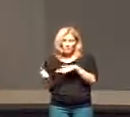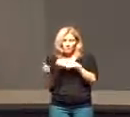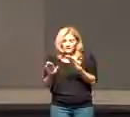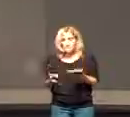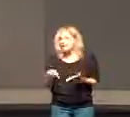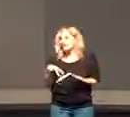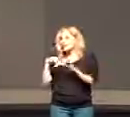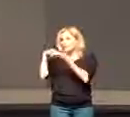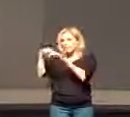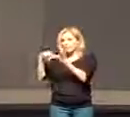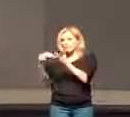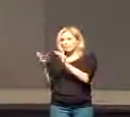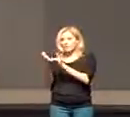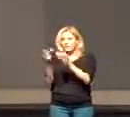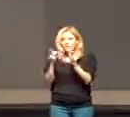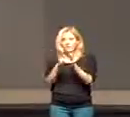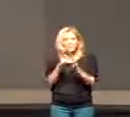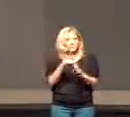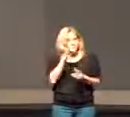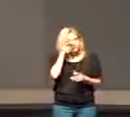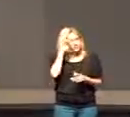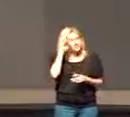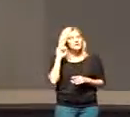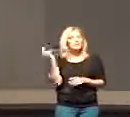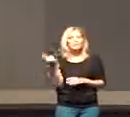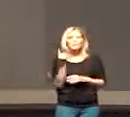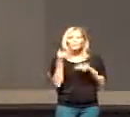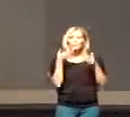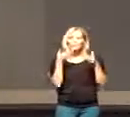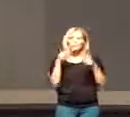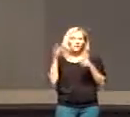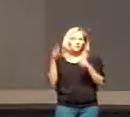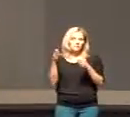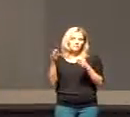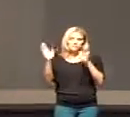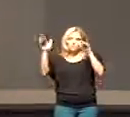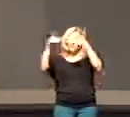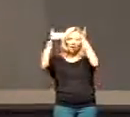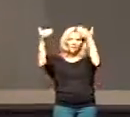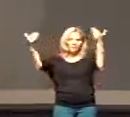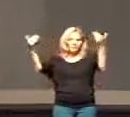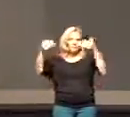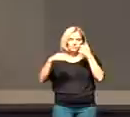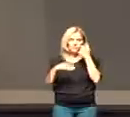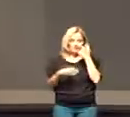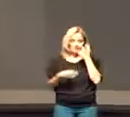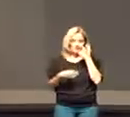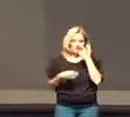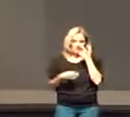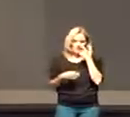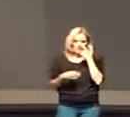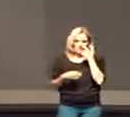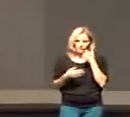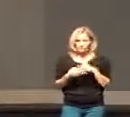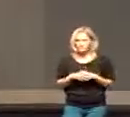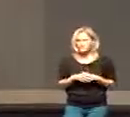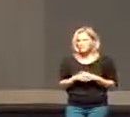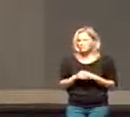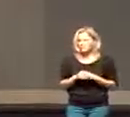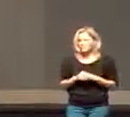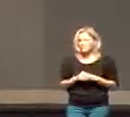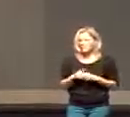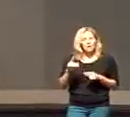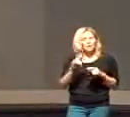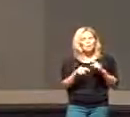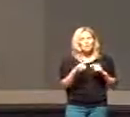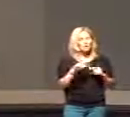and the resurrection of Jesus that it is the only way to heaven. We can't live in a way that says oh if